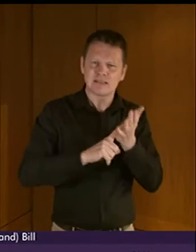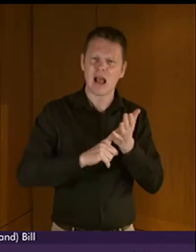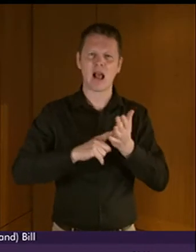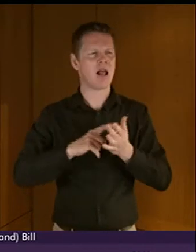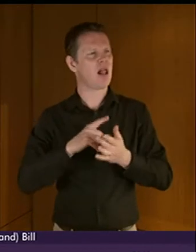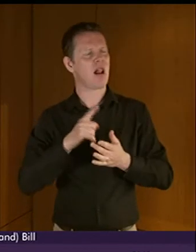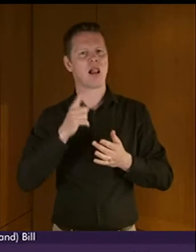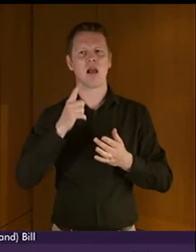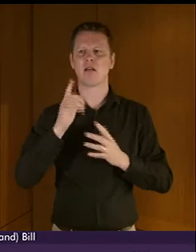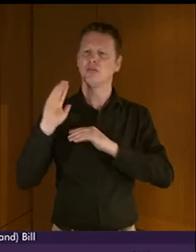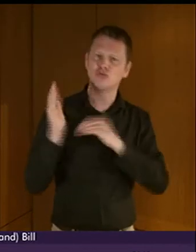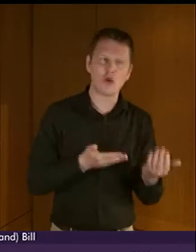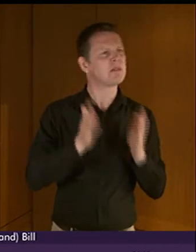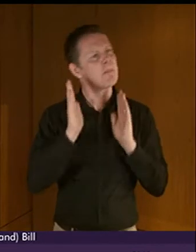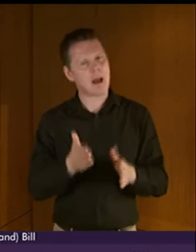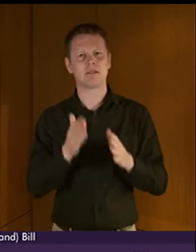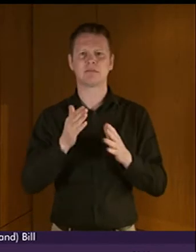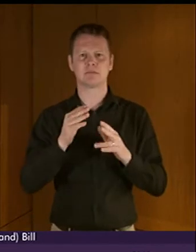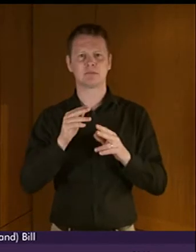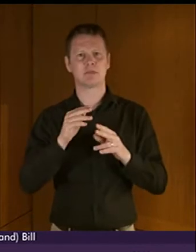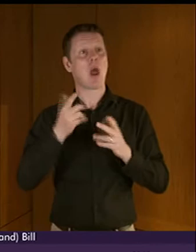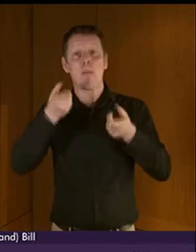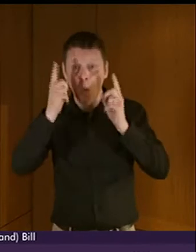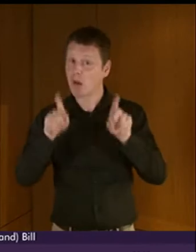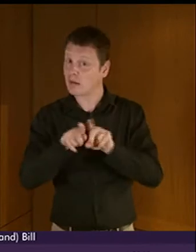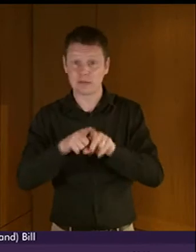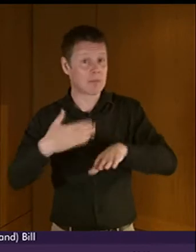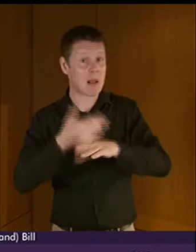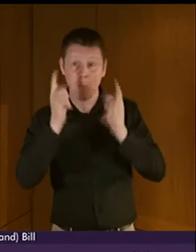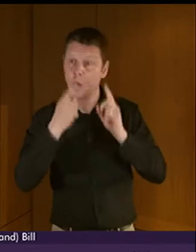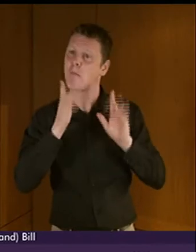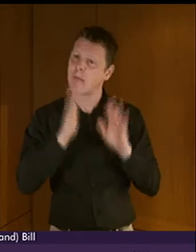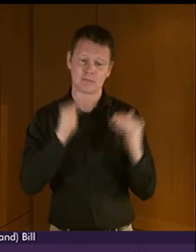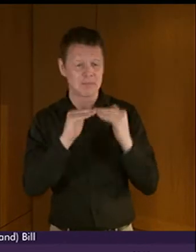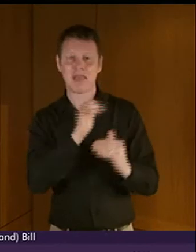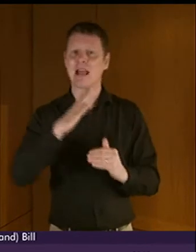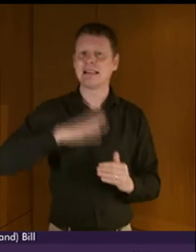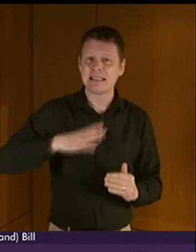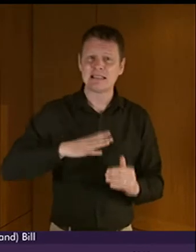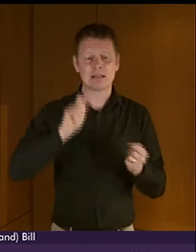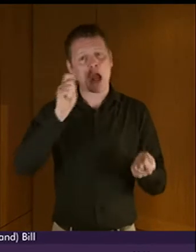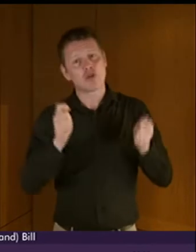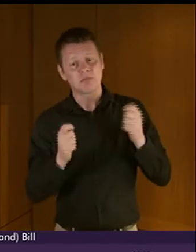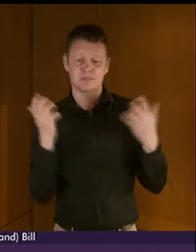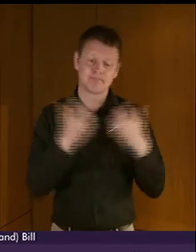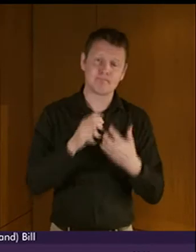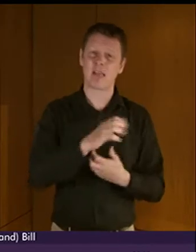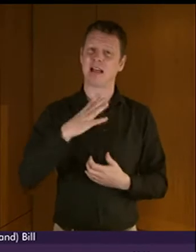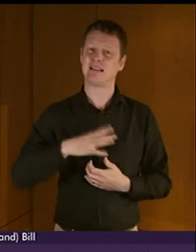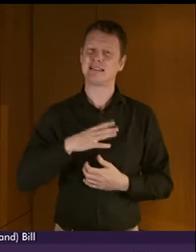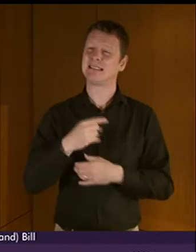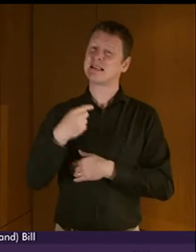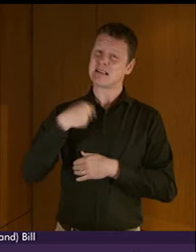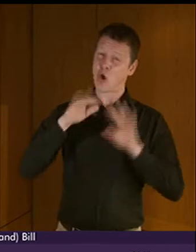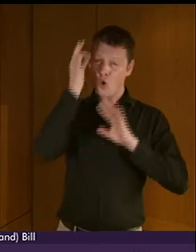obligation to anticipate the needs of employees and service users and to make reasonable adjustments for them. We explored